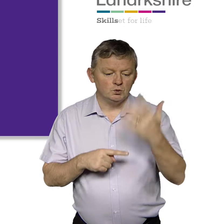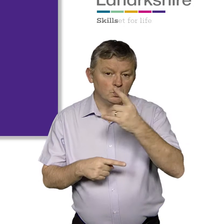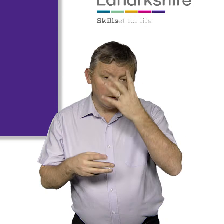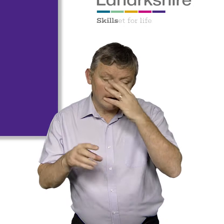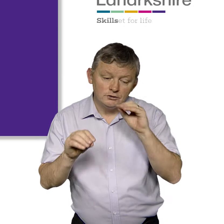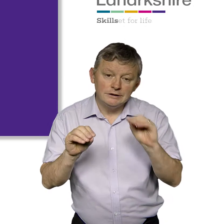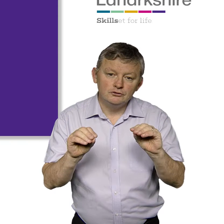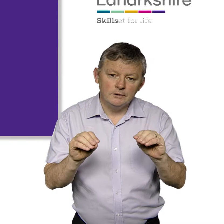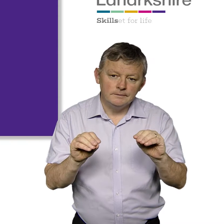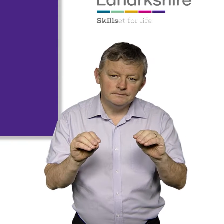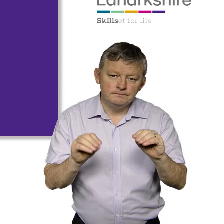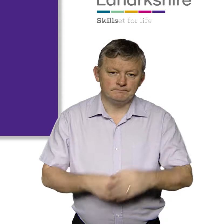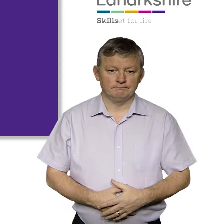Post-school education